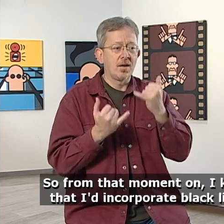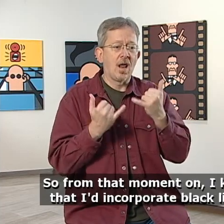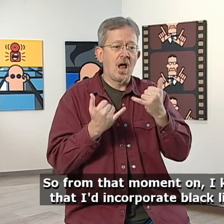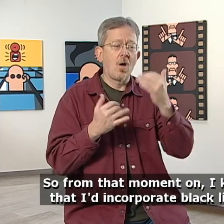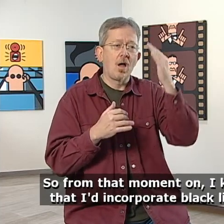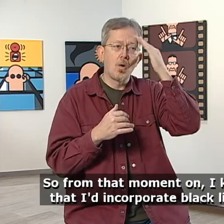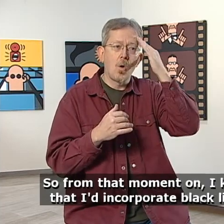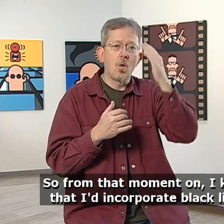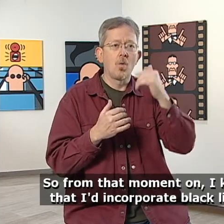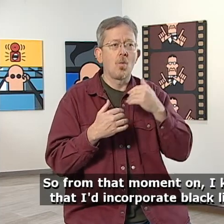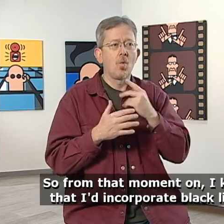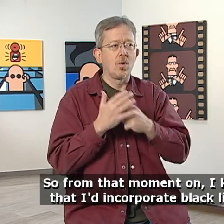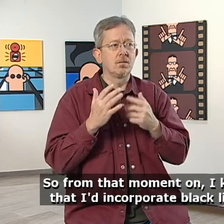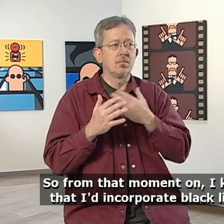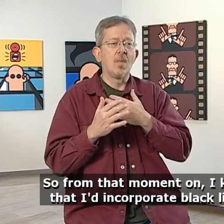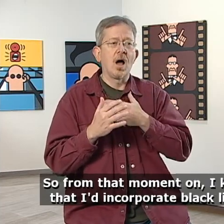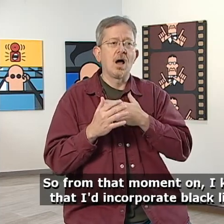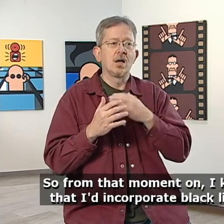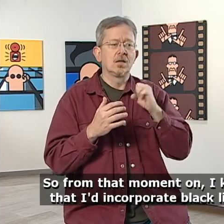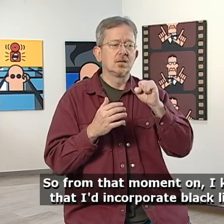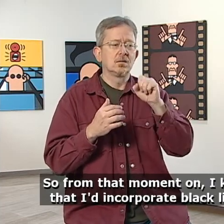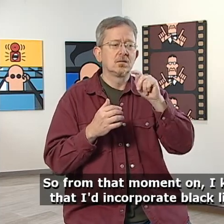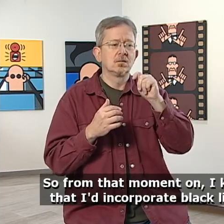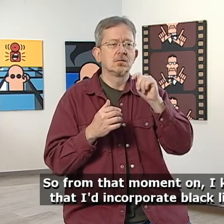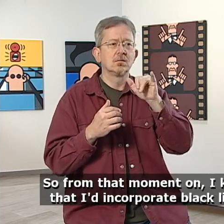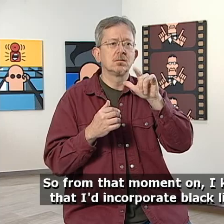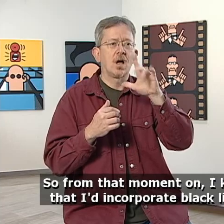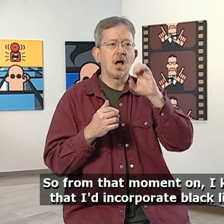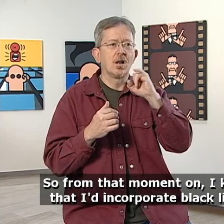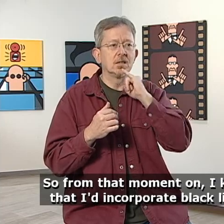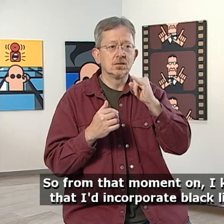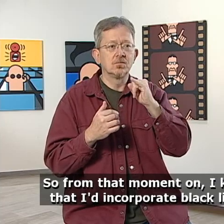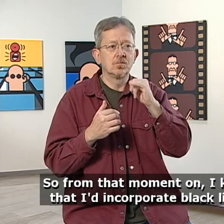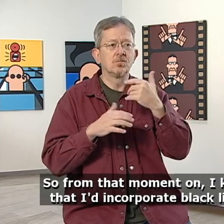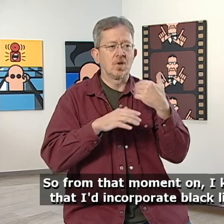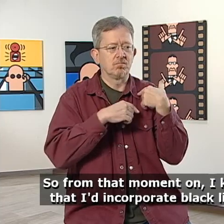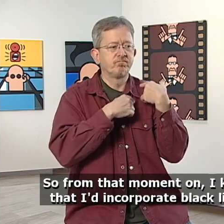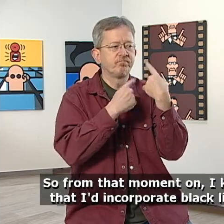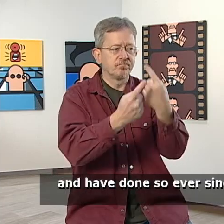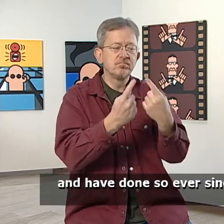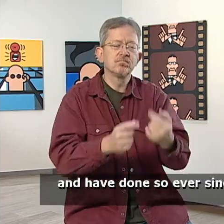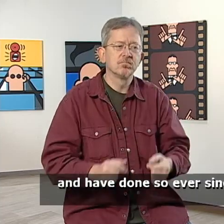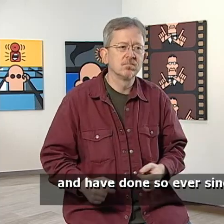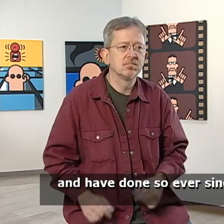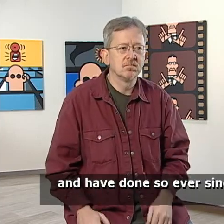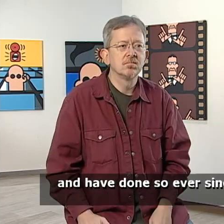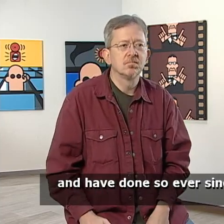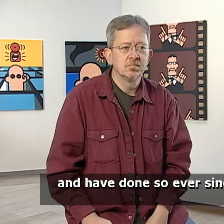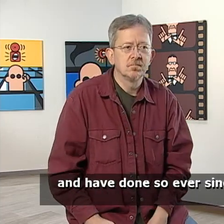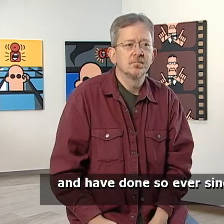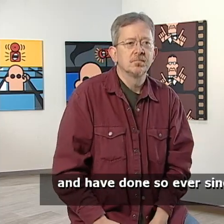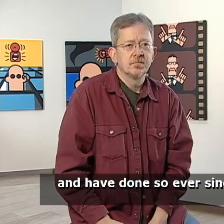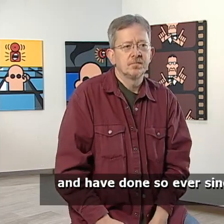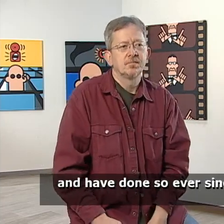So from that moment on, I knew that I'd incorporate black lines and have done so ever since.